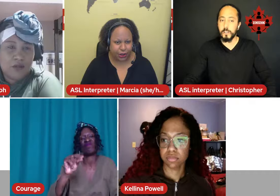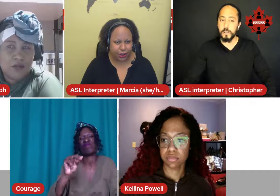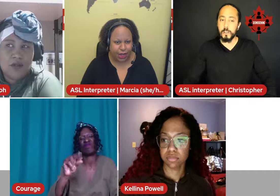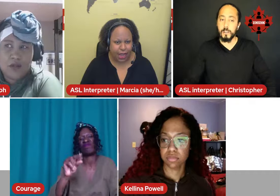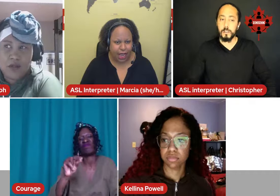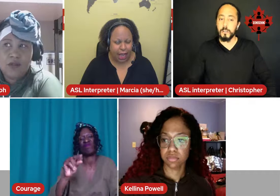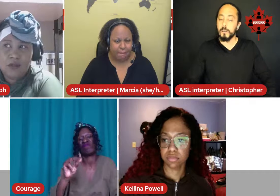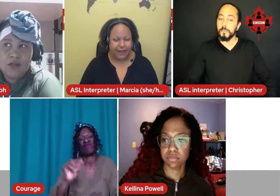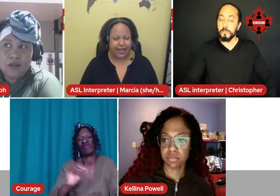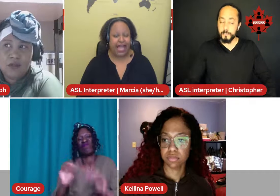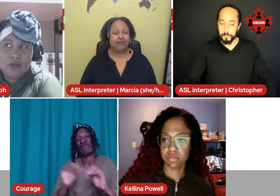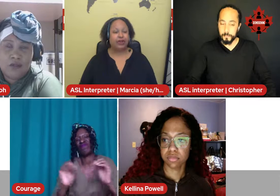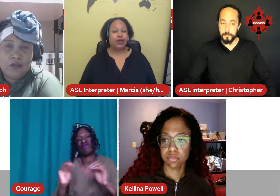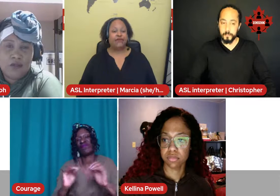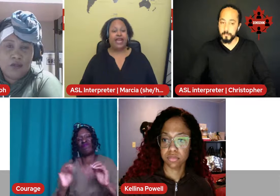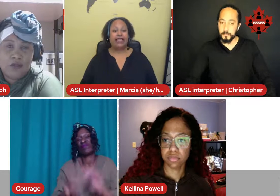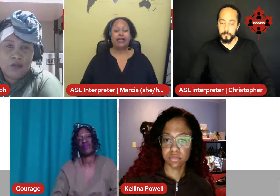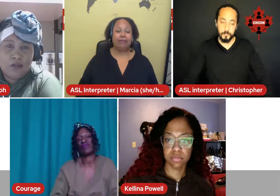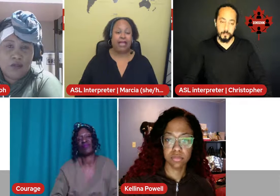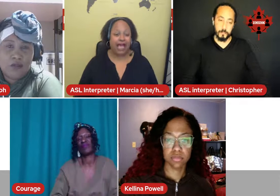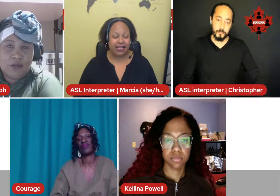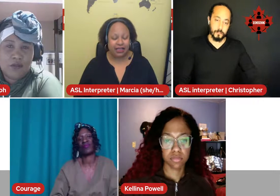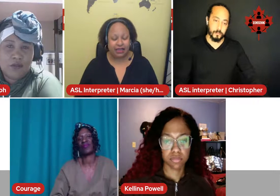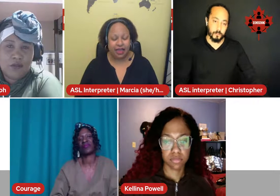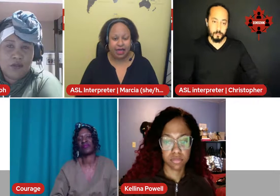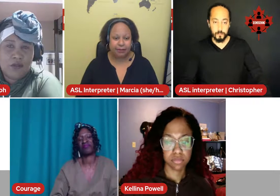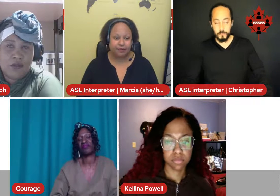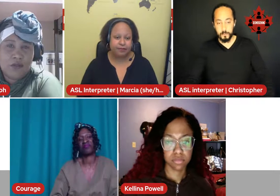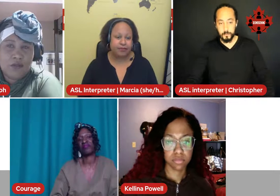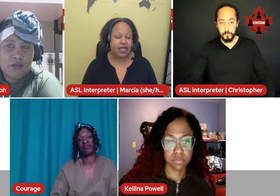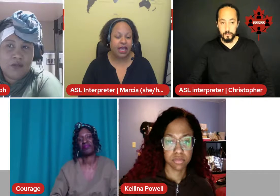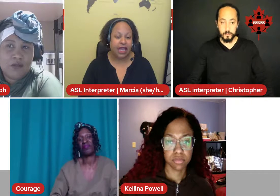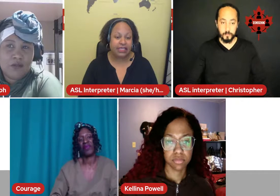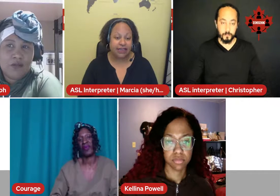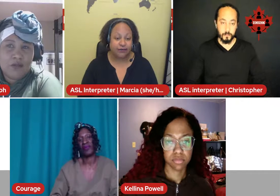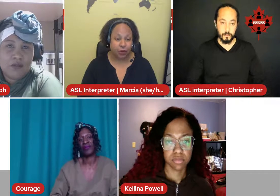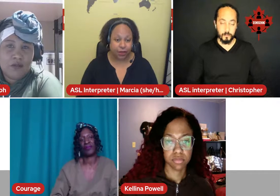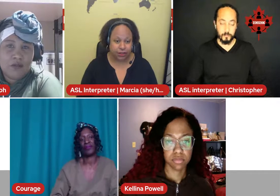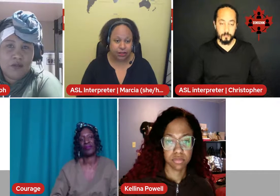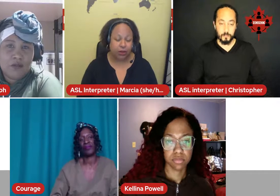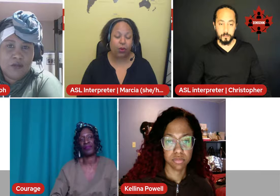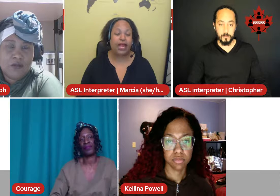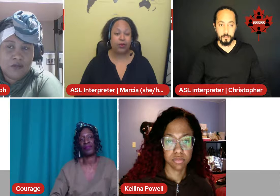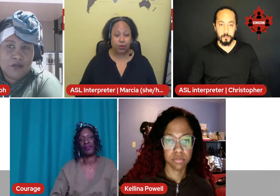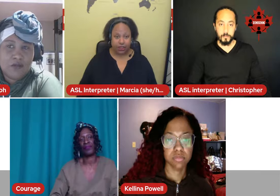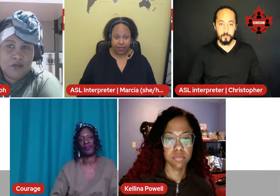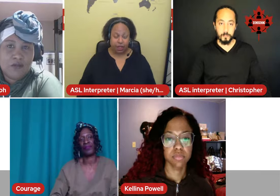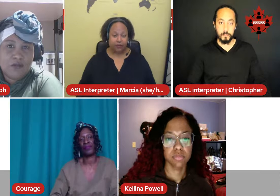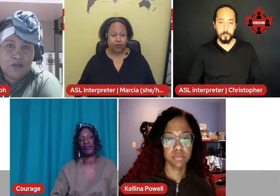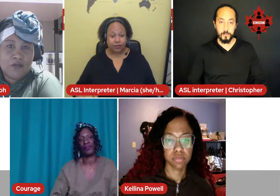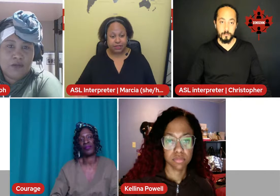but I haven't heard of any black deaf lawyers or anyone working in law enforcement.